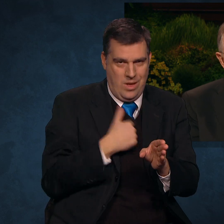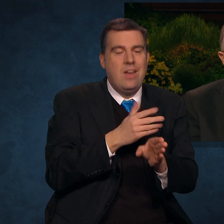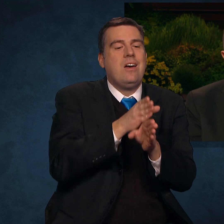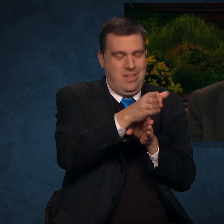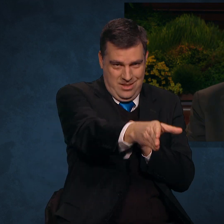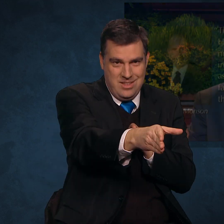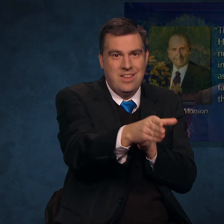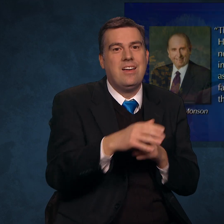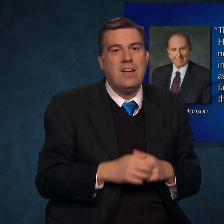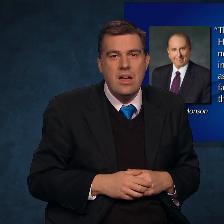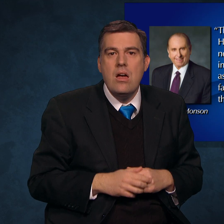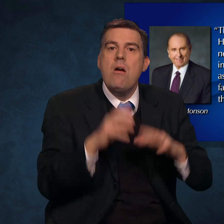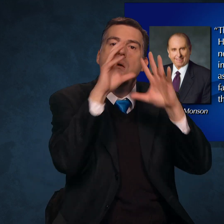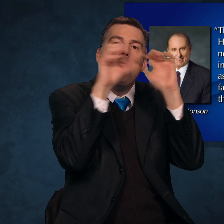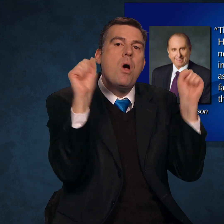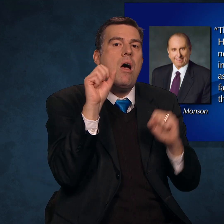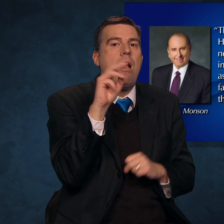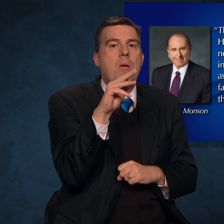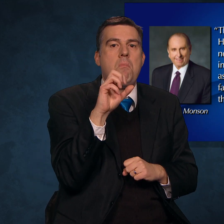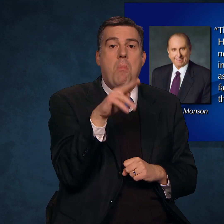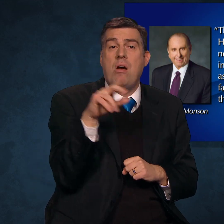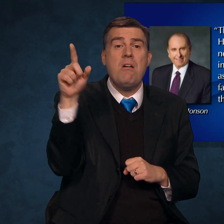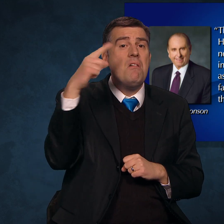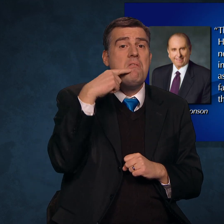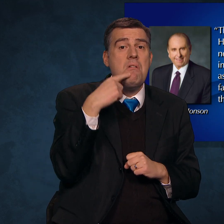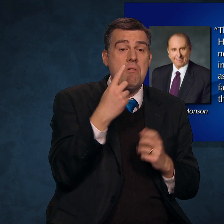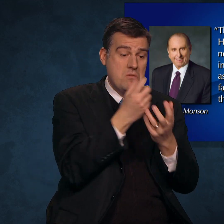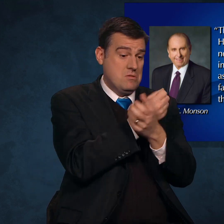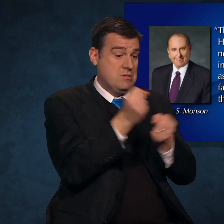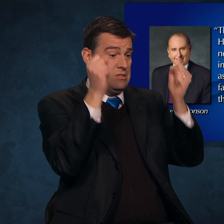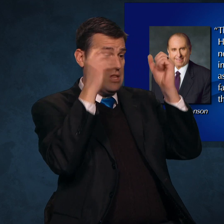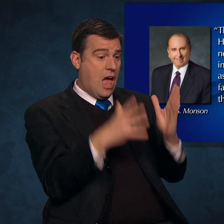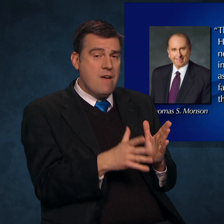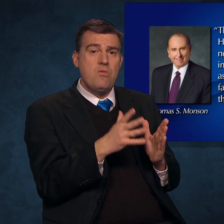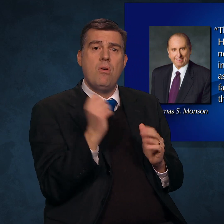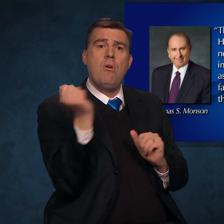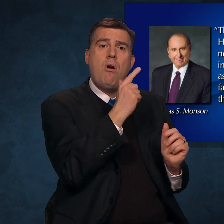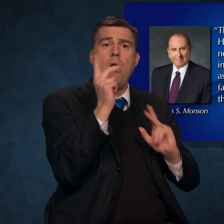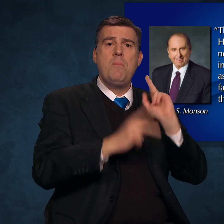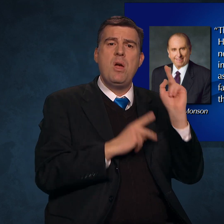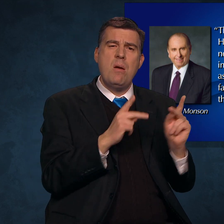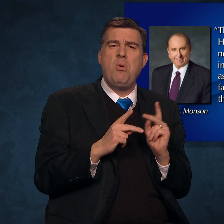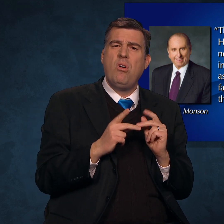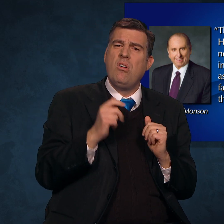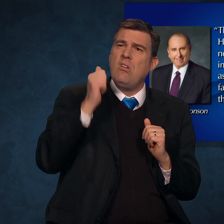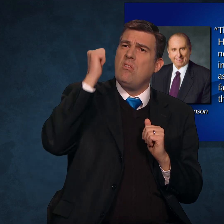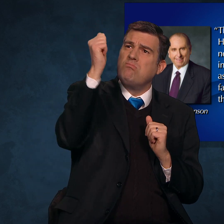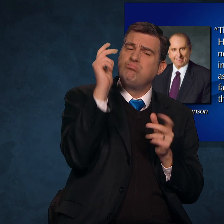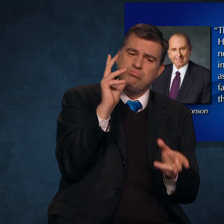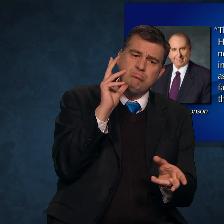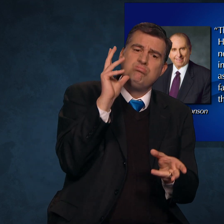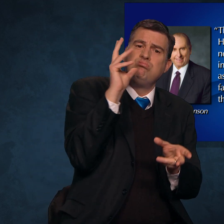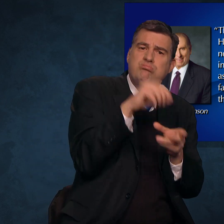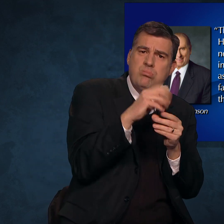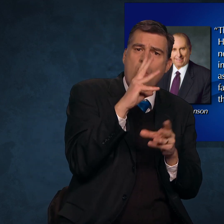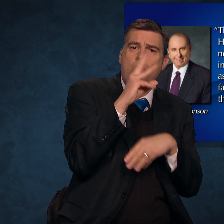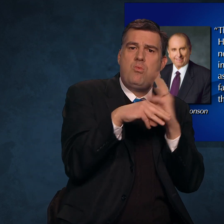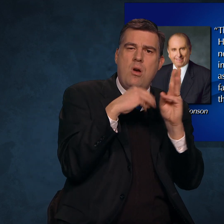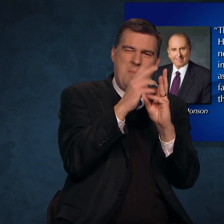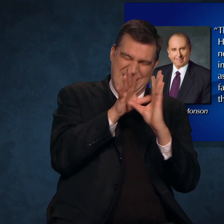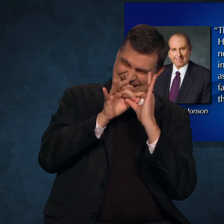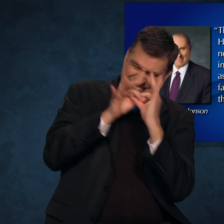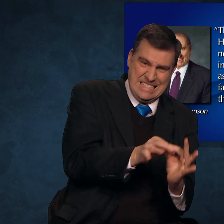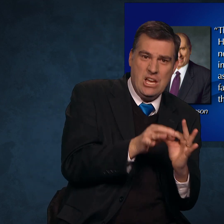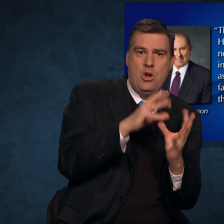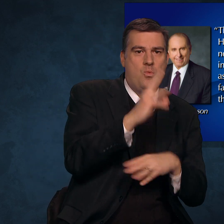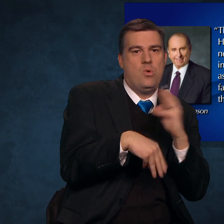Monson said, The Savior of mankind described Himself as being in the world, but not of the world.